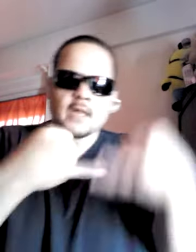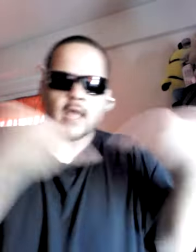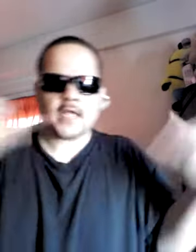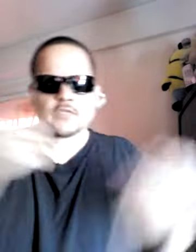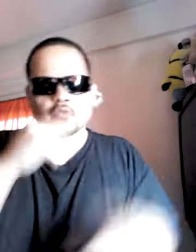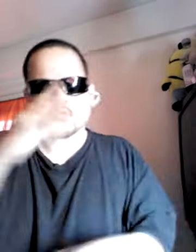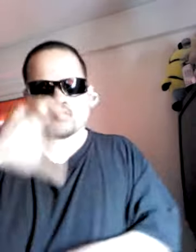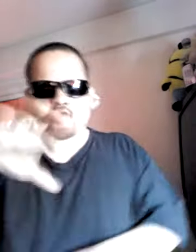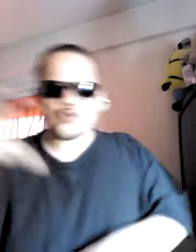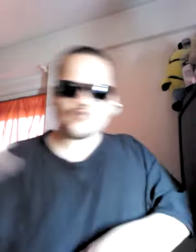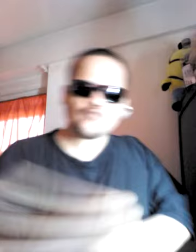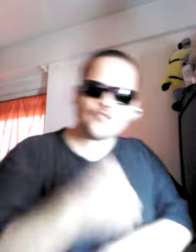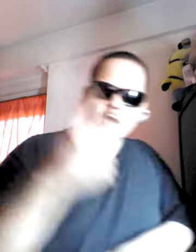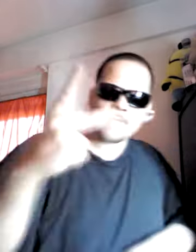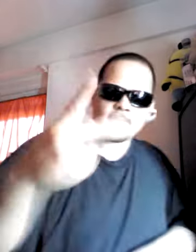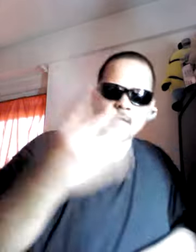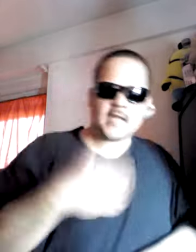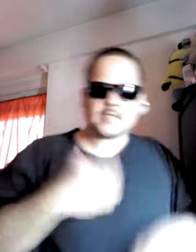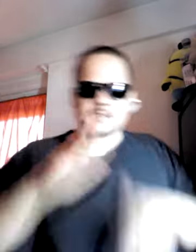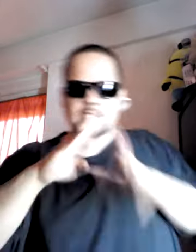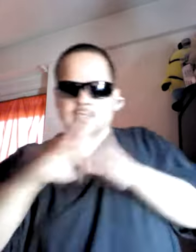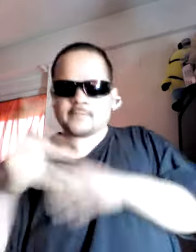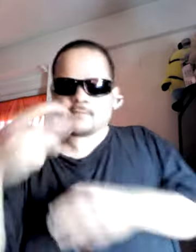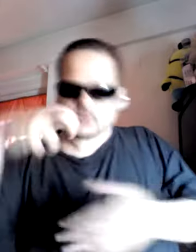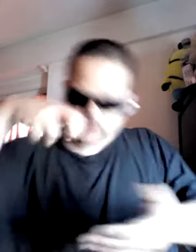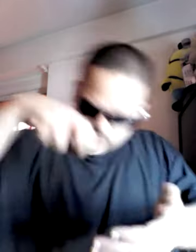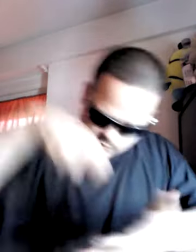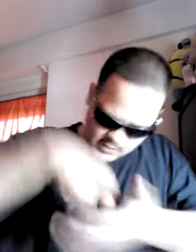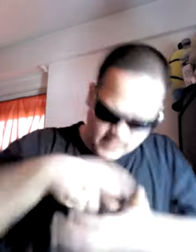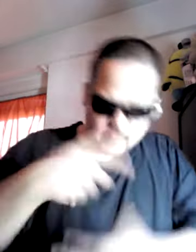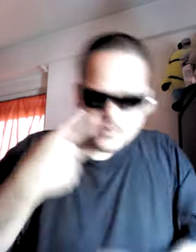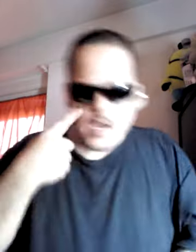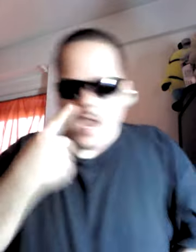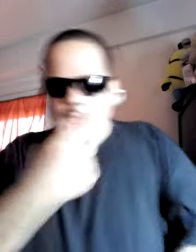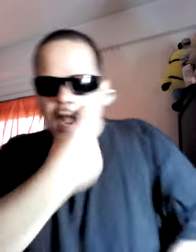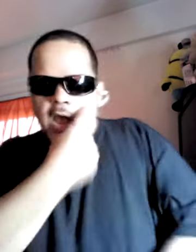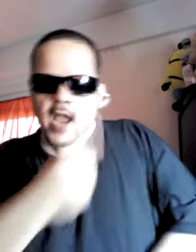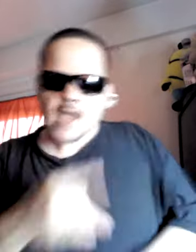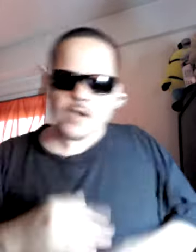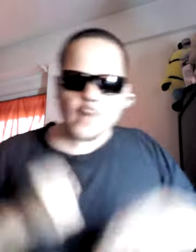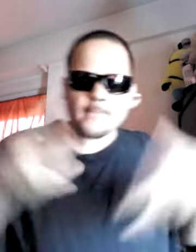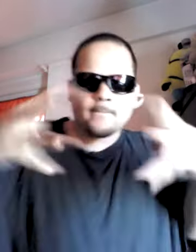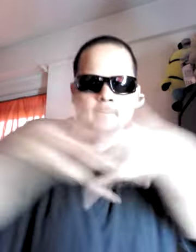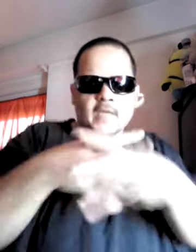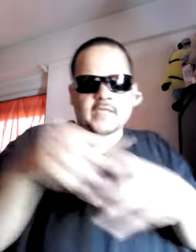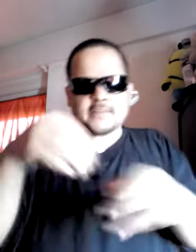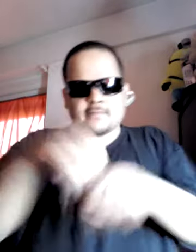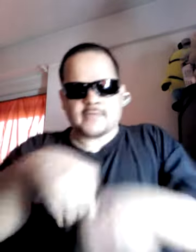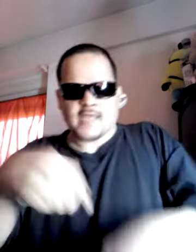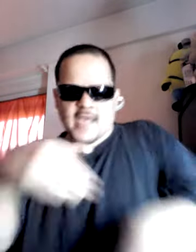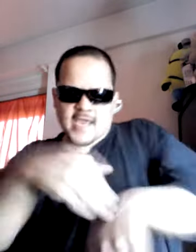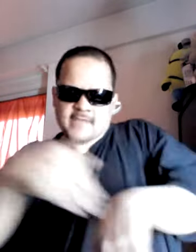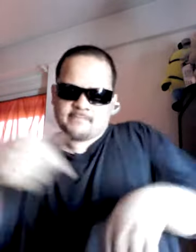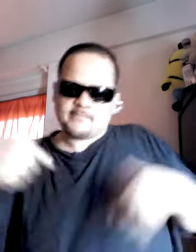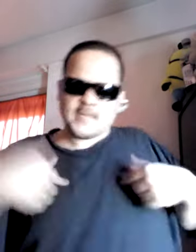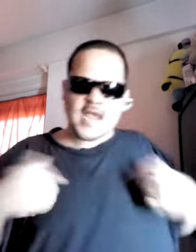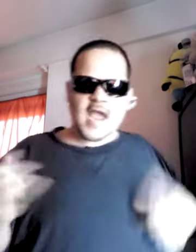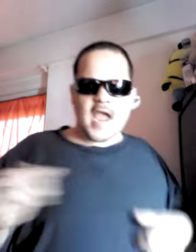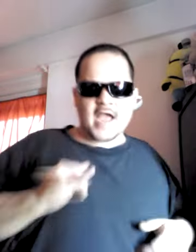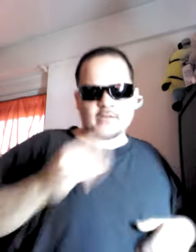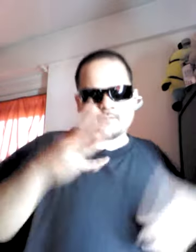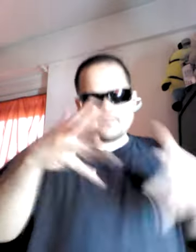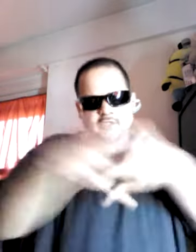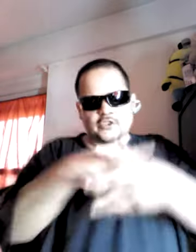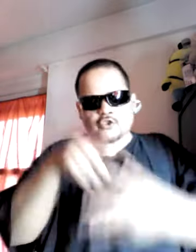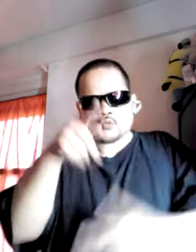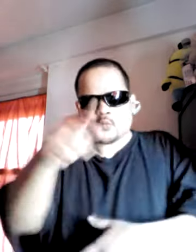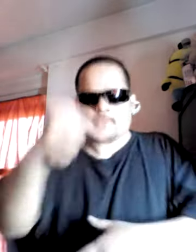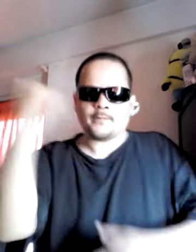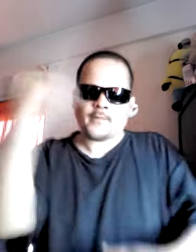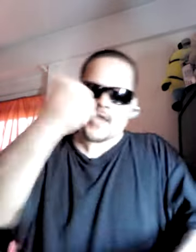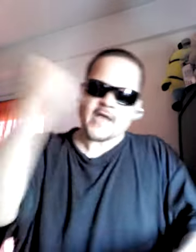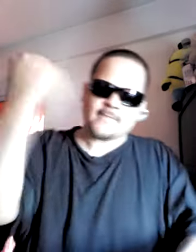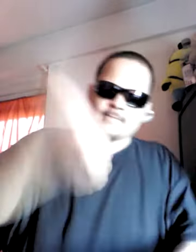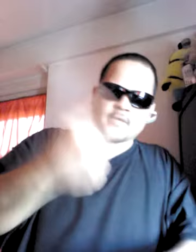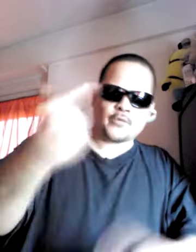and kneel down by the tire They bust at me and I bust bad Boom, bam, bring up the rib with the